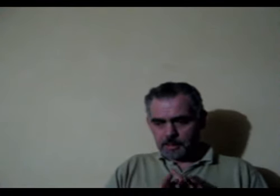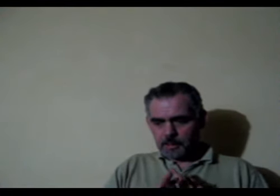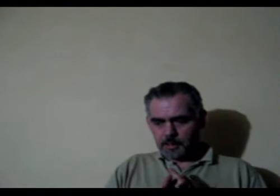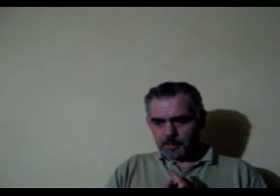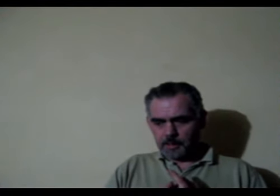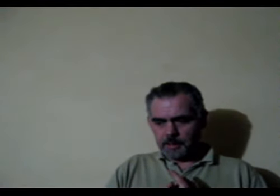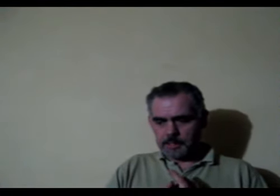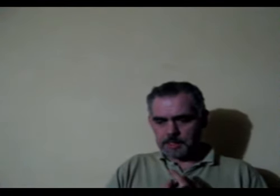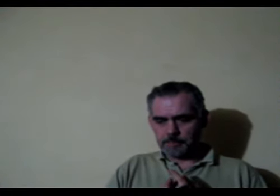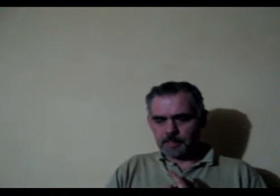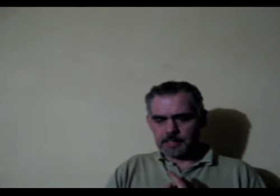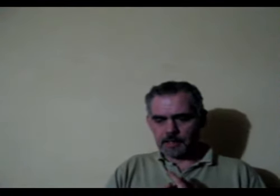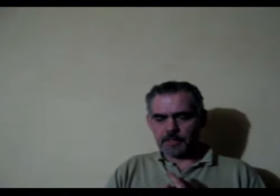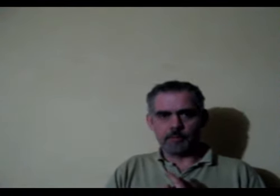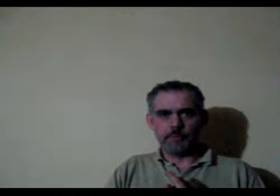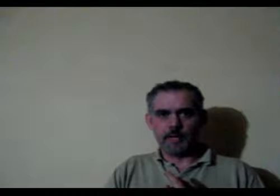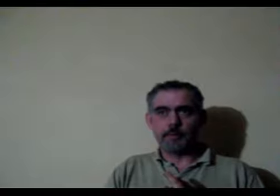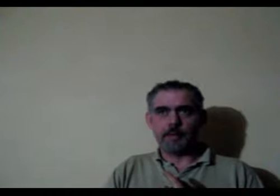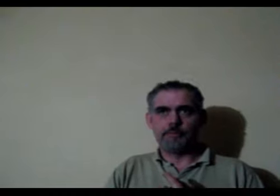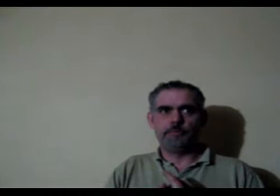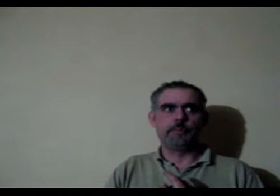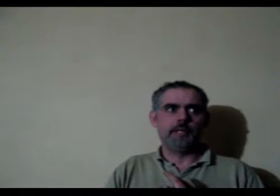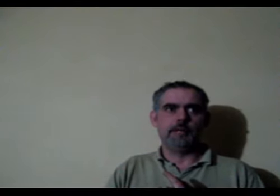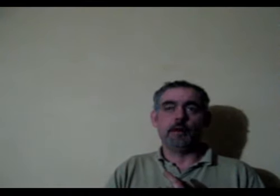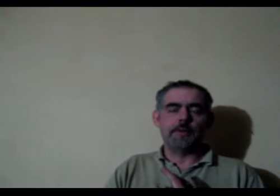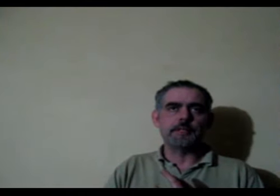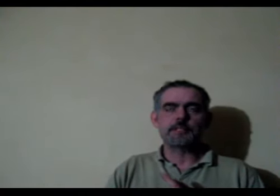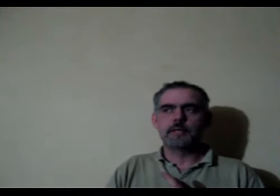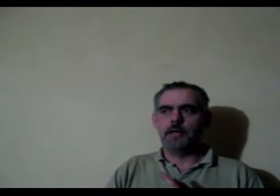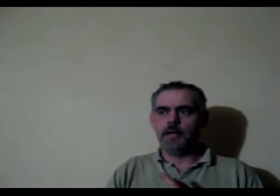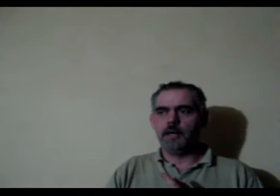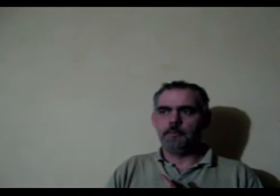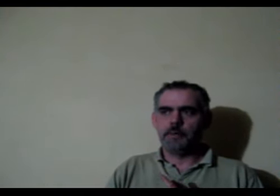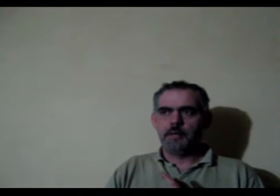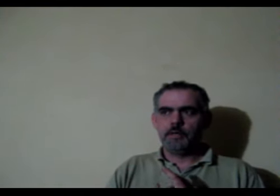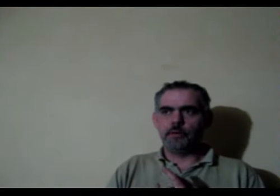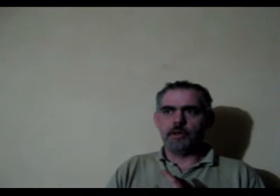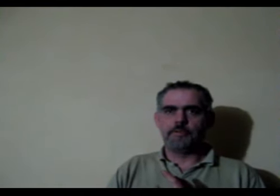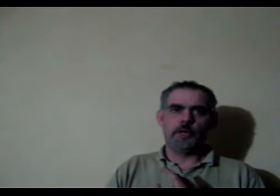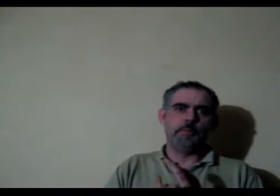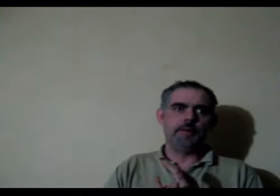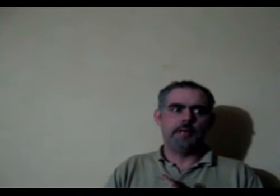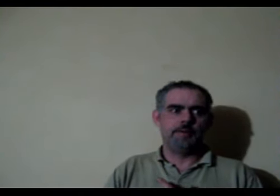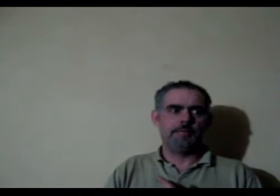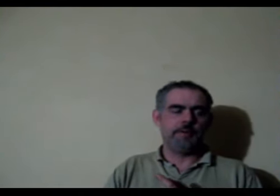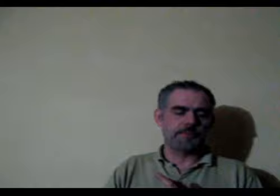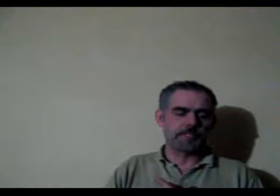And it's surprising how ignorant we are about the brain of others There are a lot of urban myths